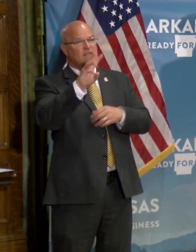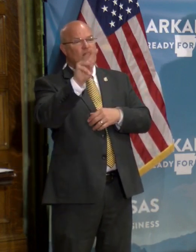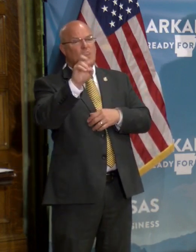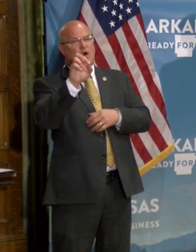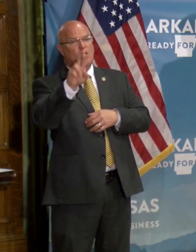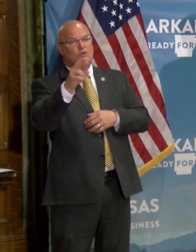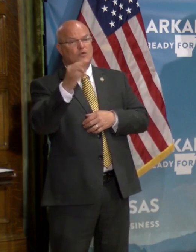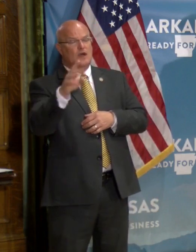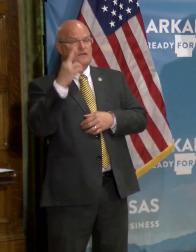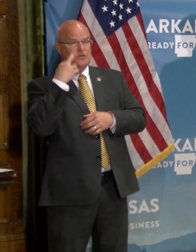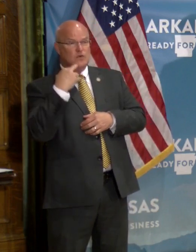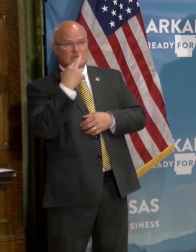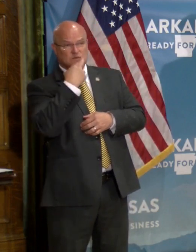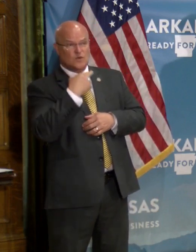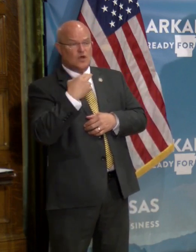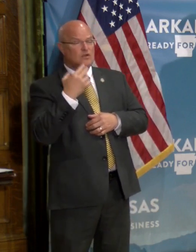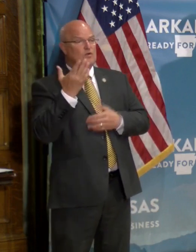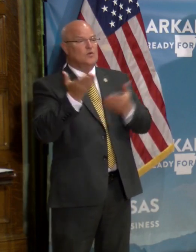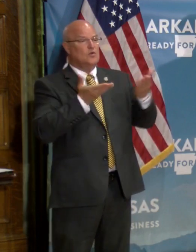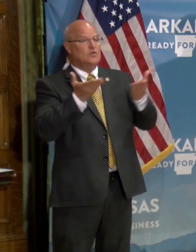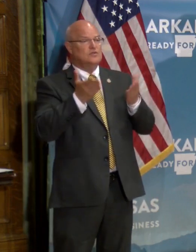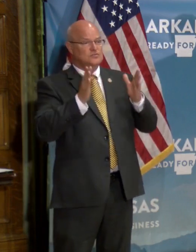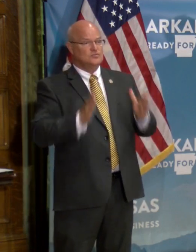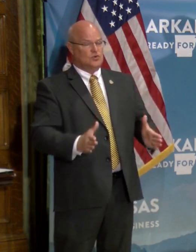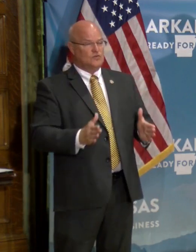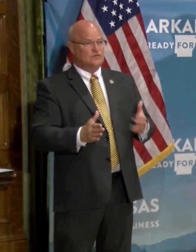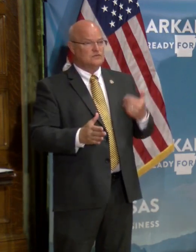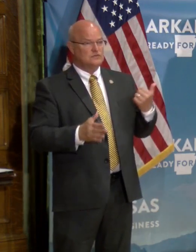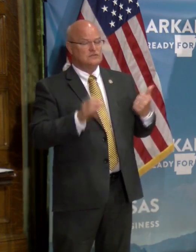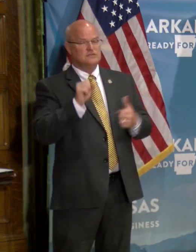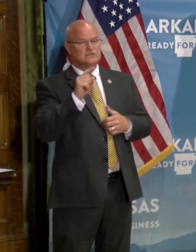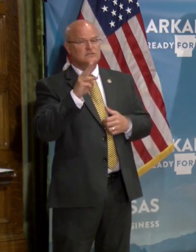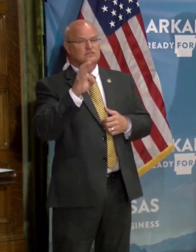owner of the restaurant or the wait staff there. Stewart.